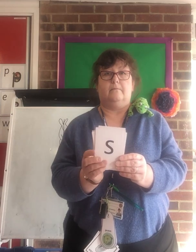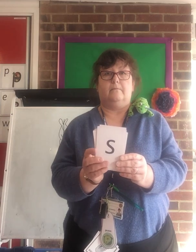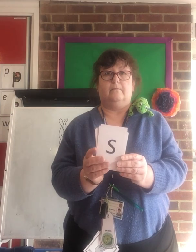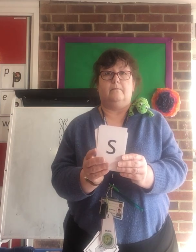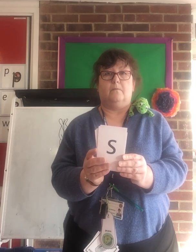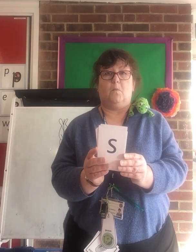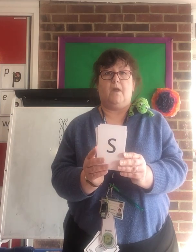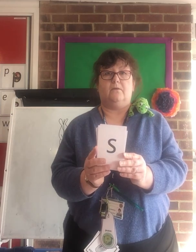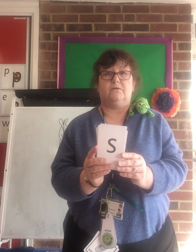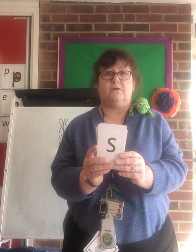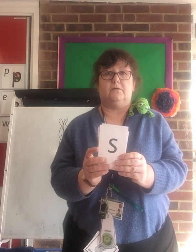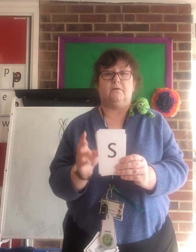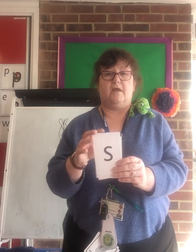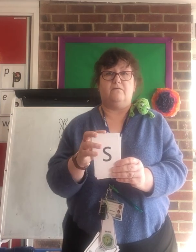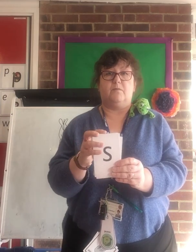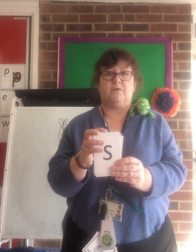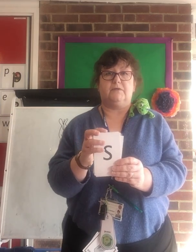Well done, everybody.